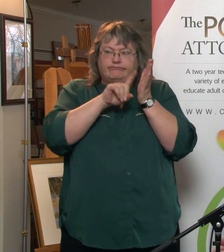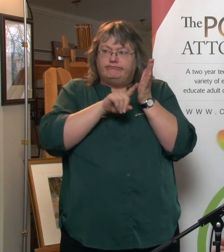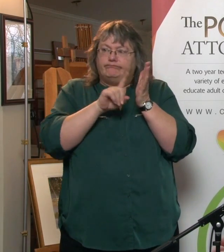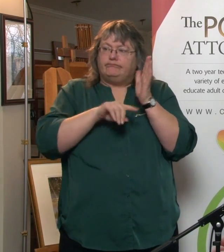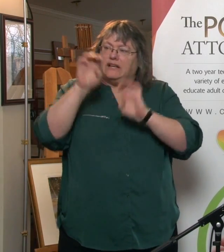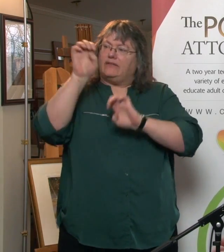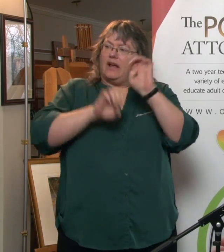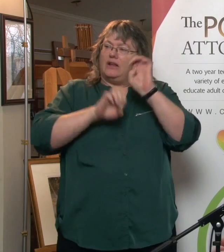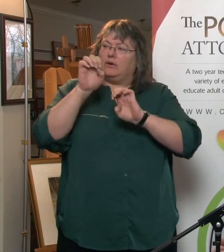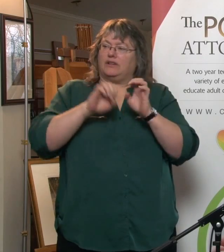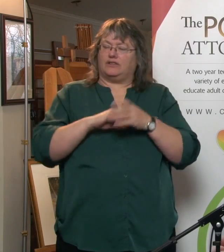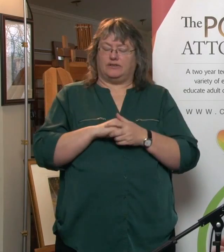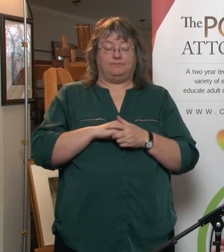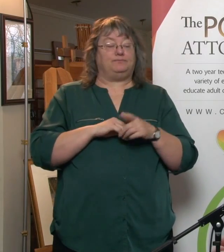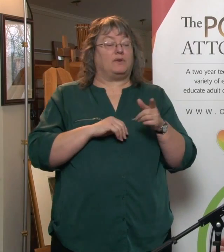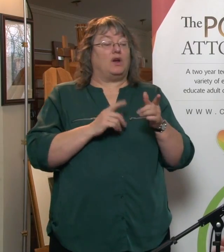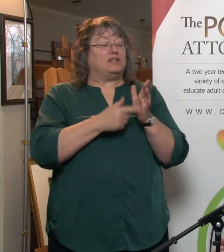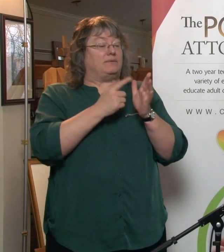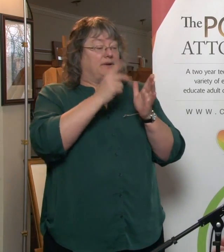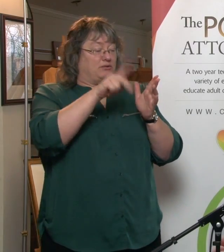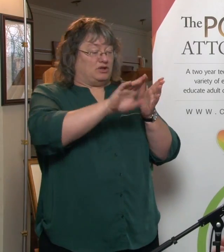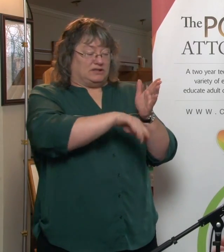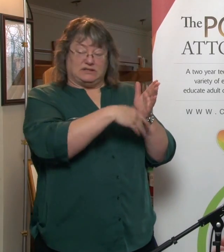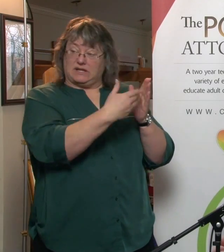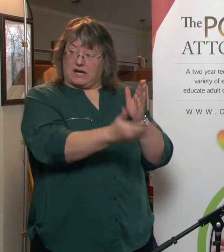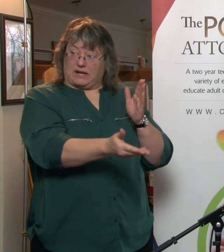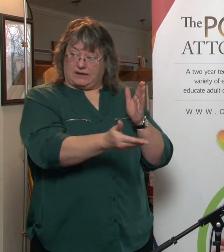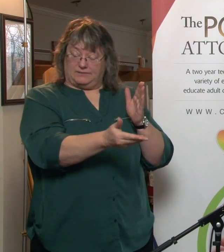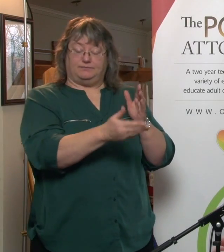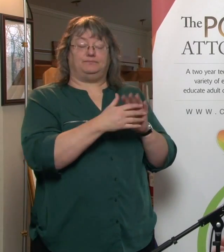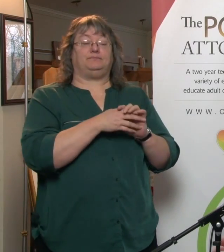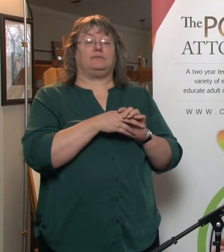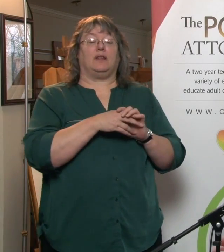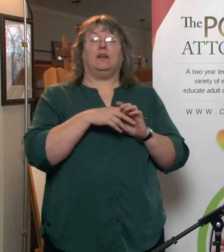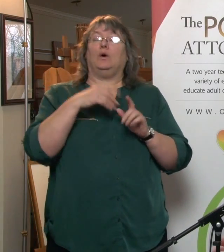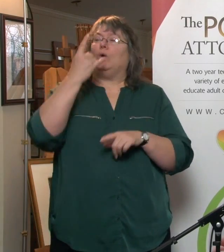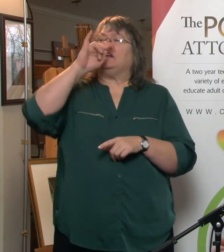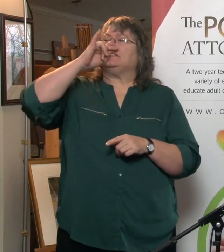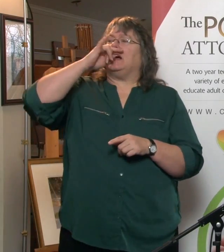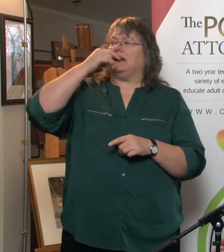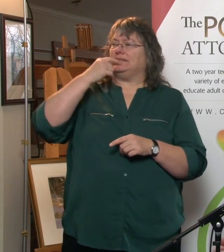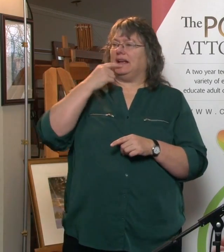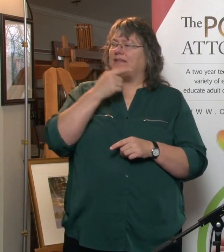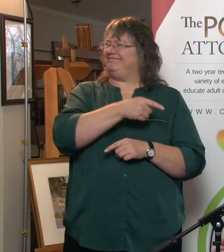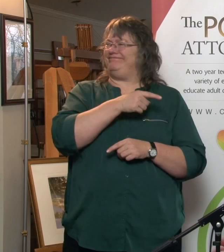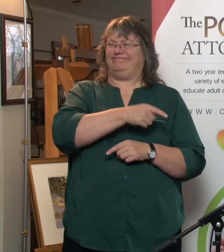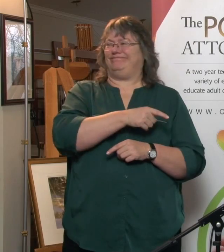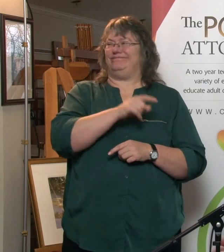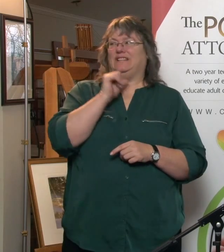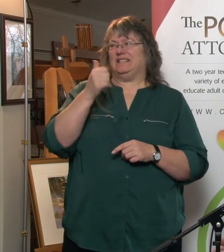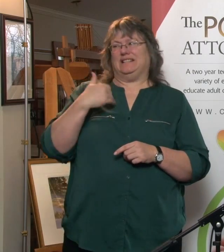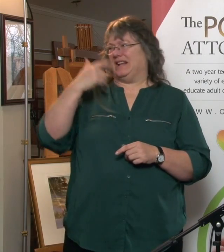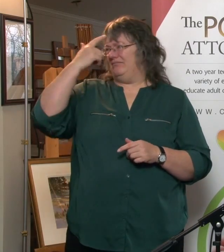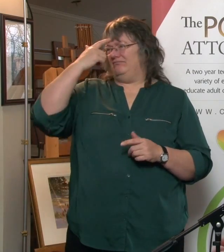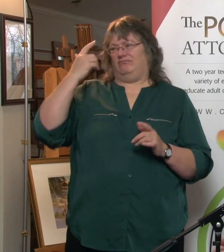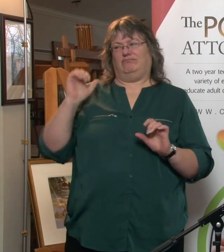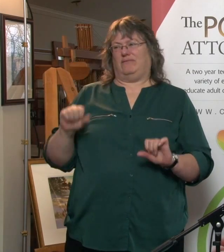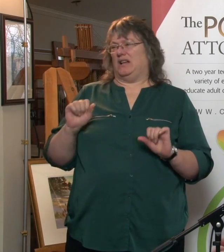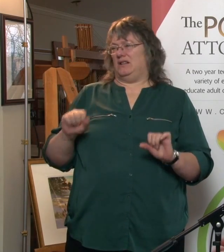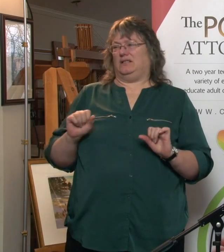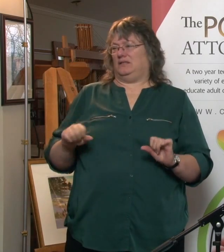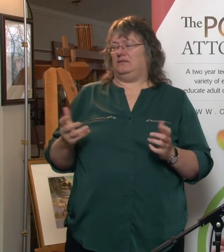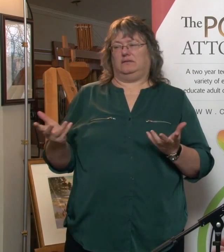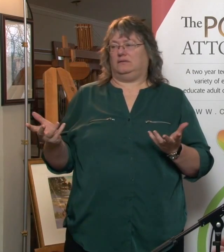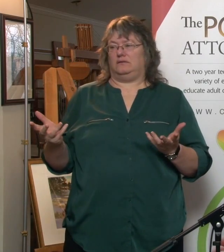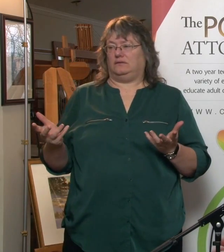So sometimes the person has died, and one of the children is saying, Mom did not have capacity when she did